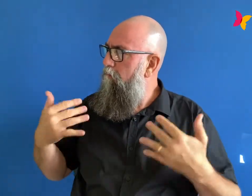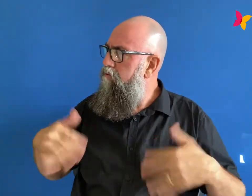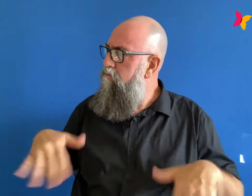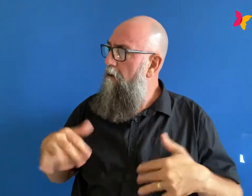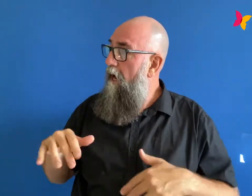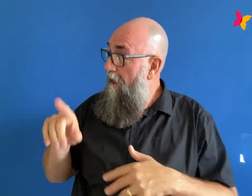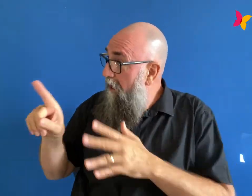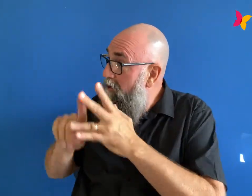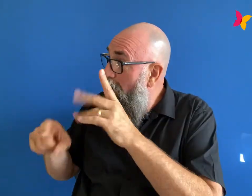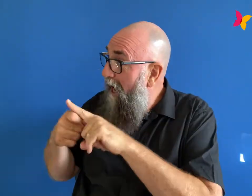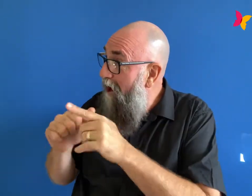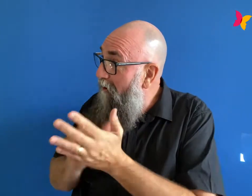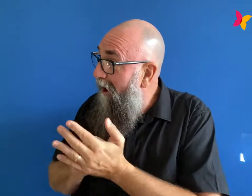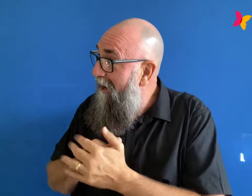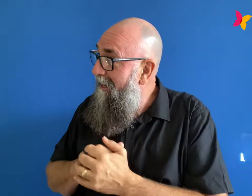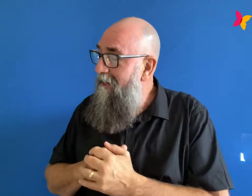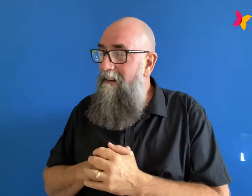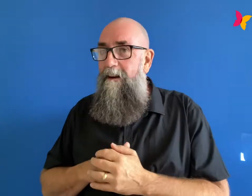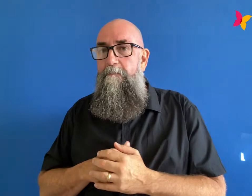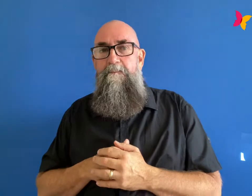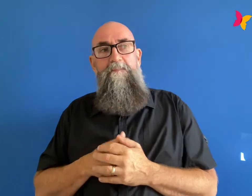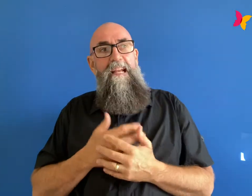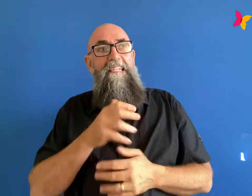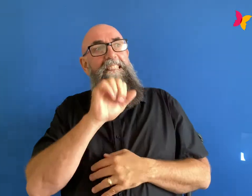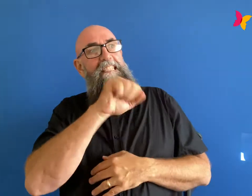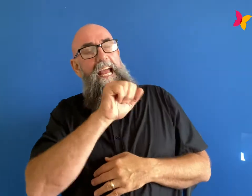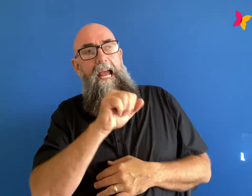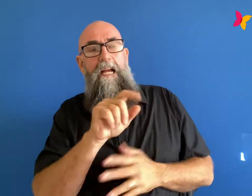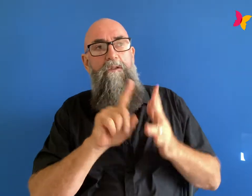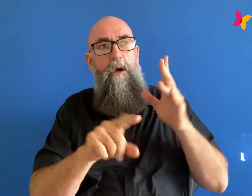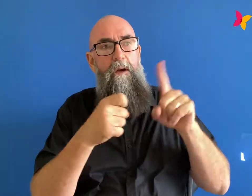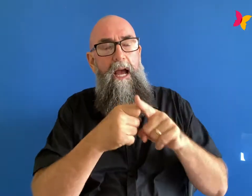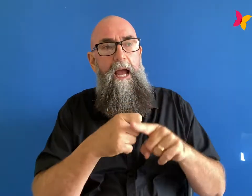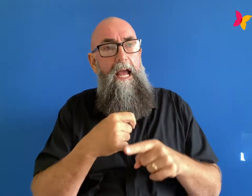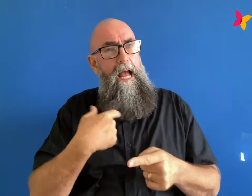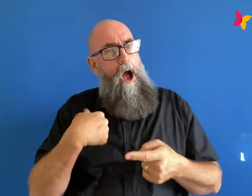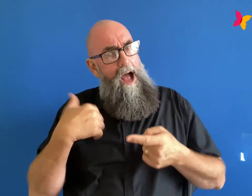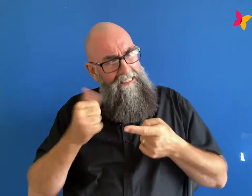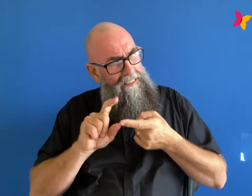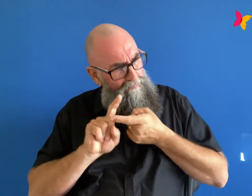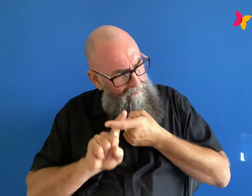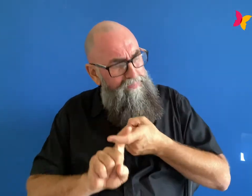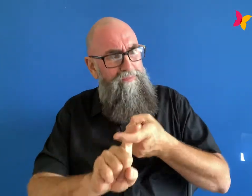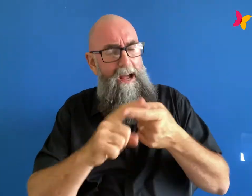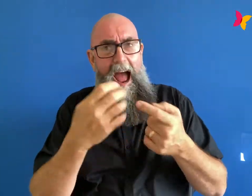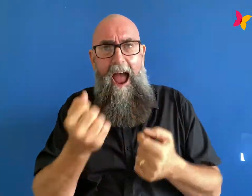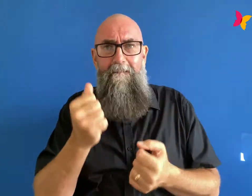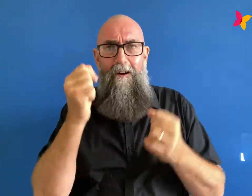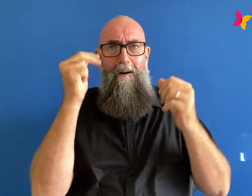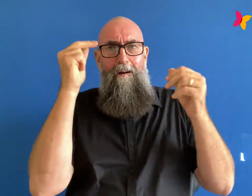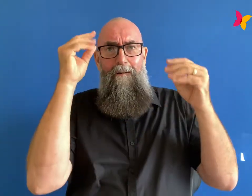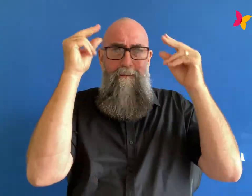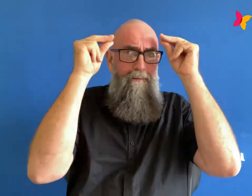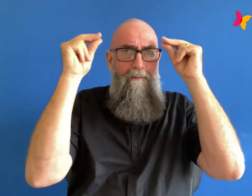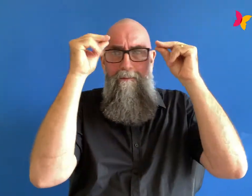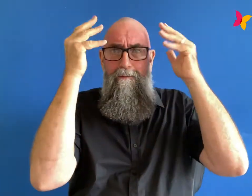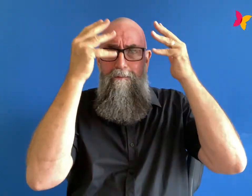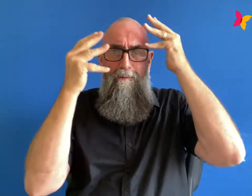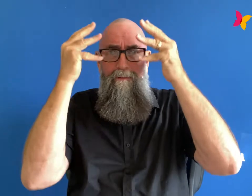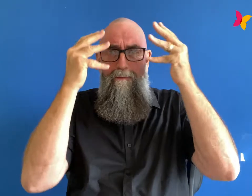it still goes not with as much intensity and i think it's because i don't give it fuel like i used to or i don't